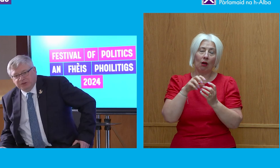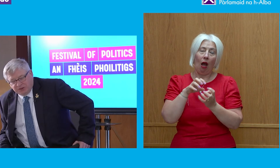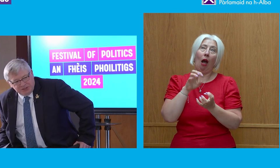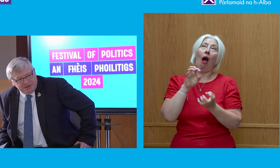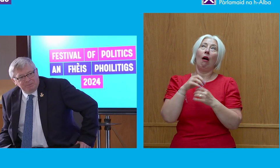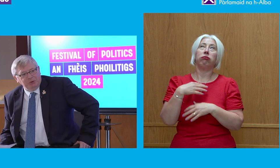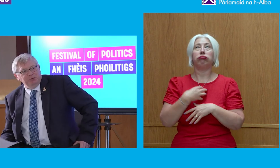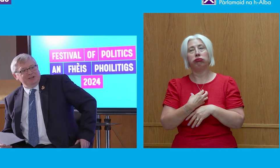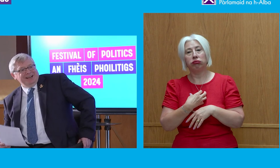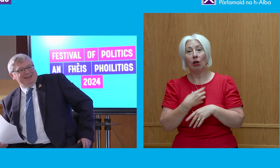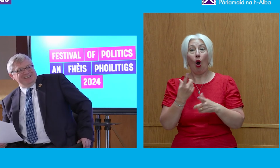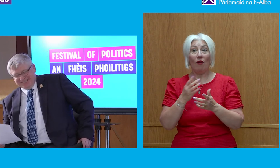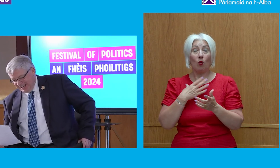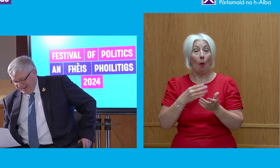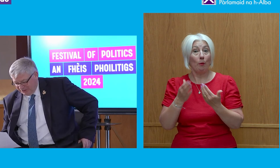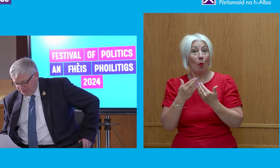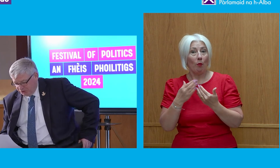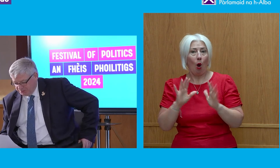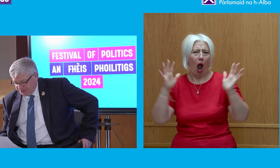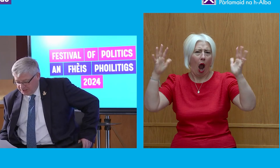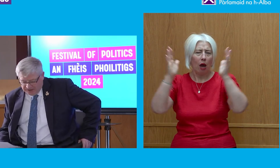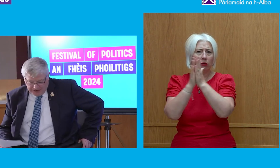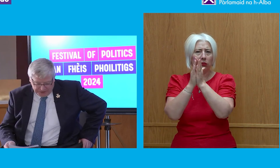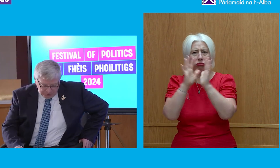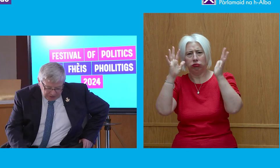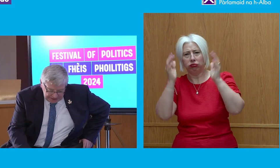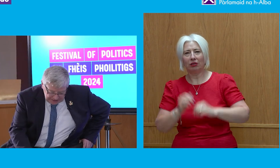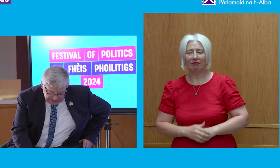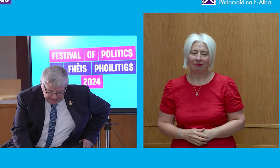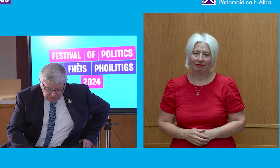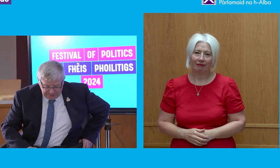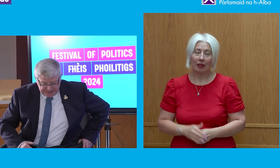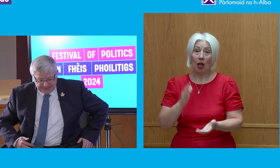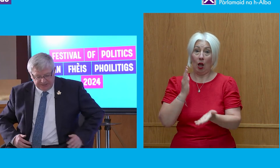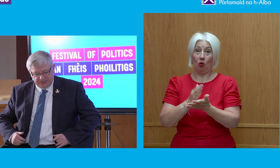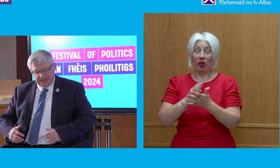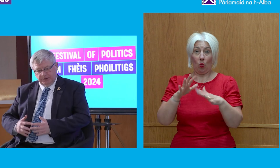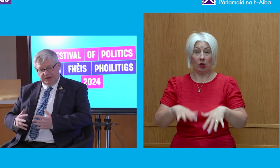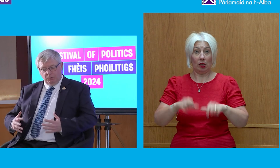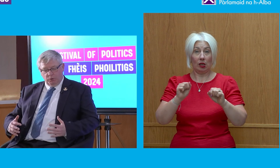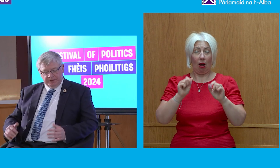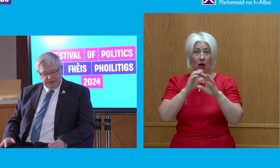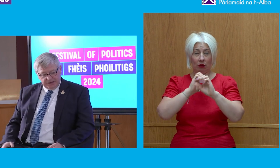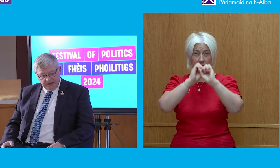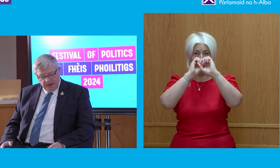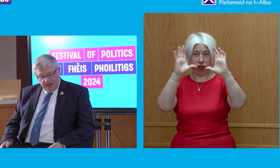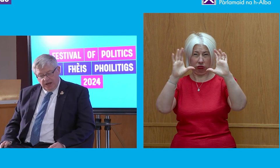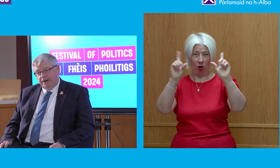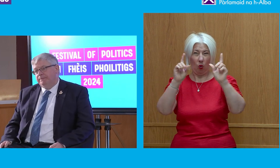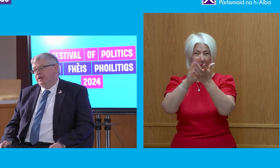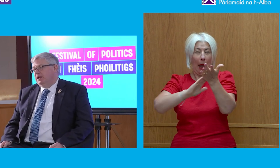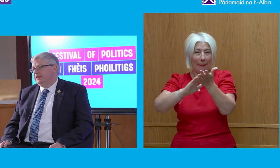you can applaud and say how they want. But I think we really need to kick off by setting the scene about what we mean.